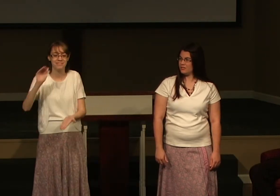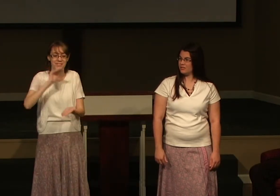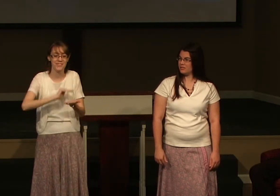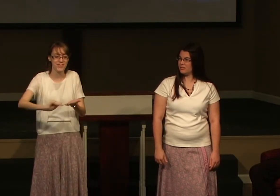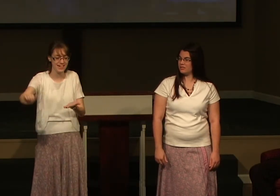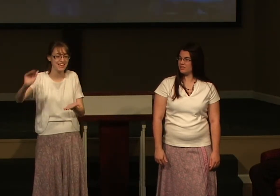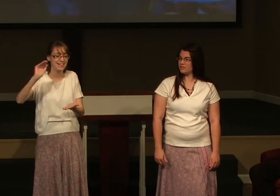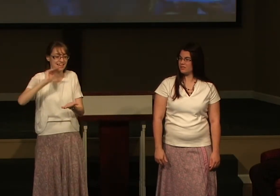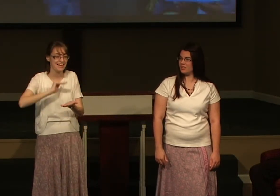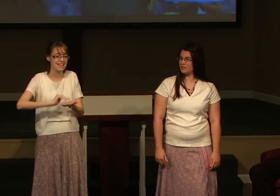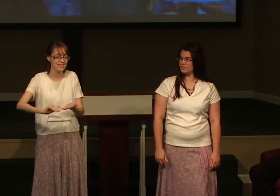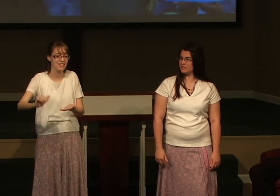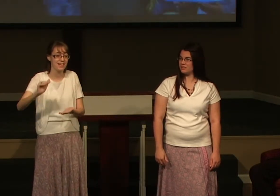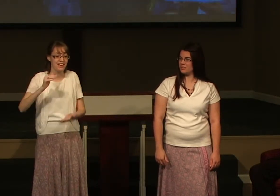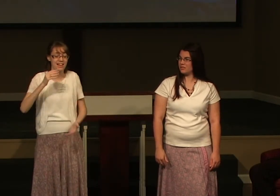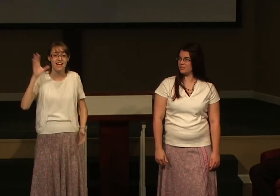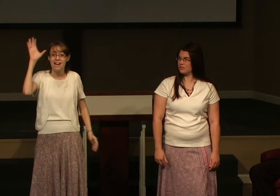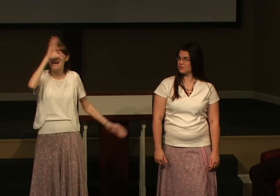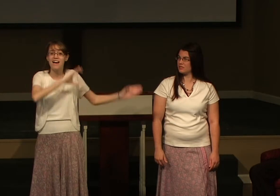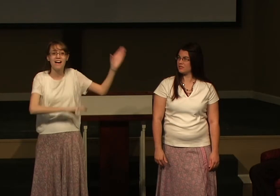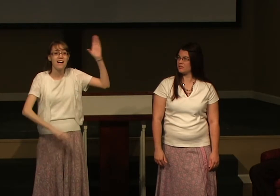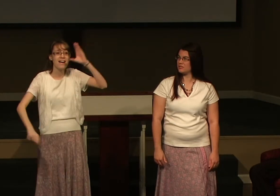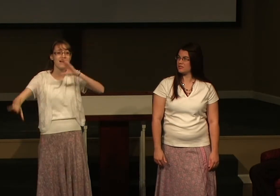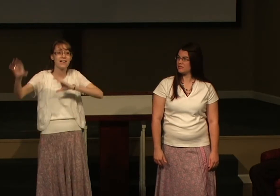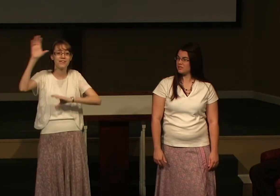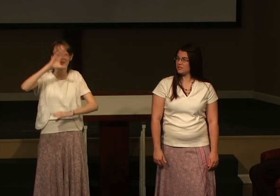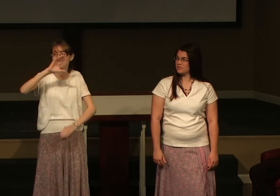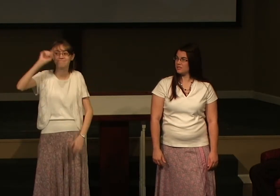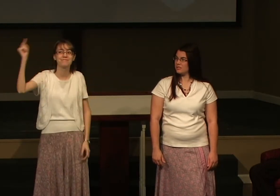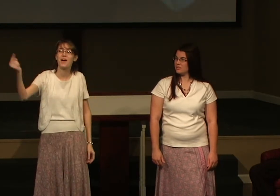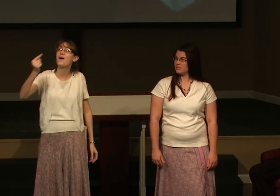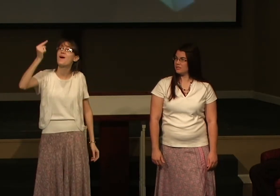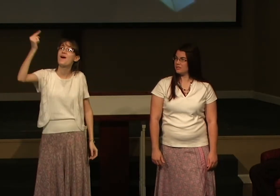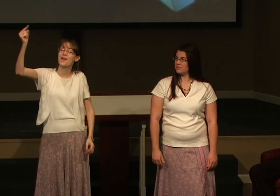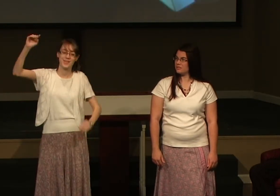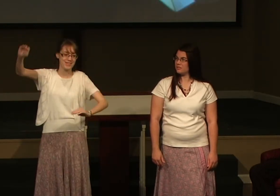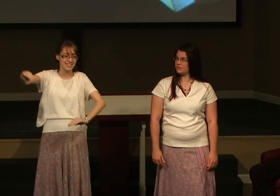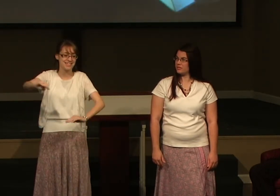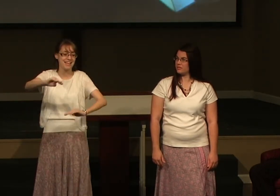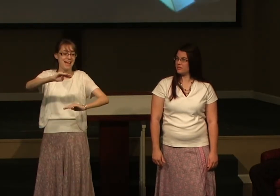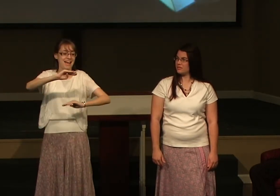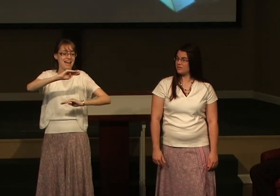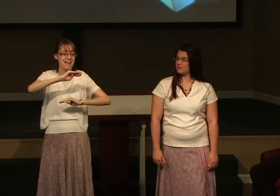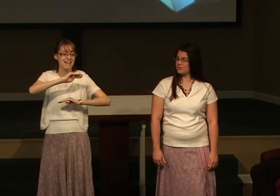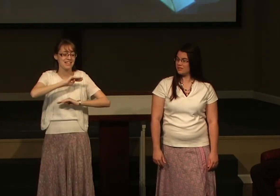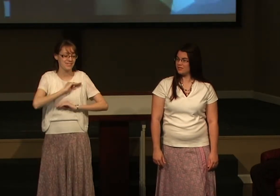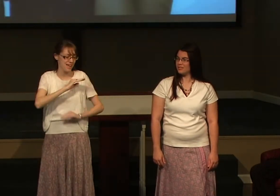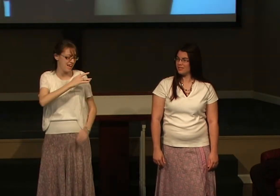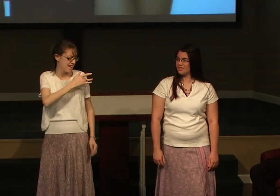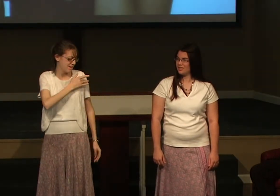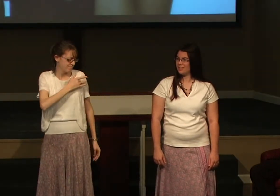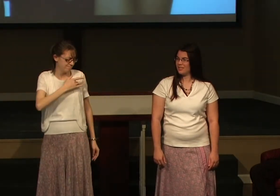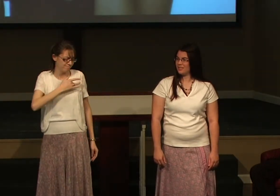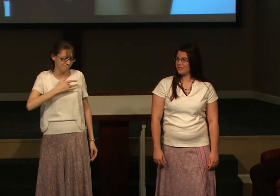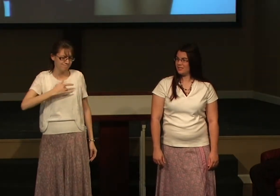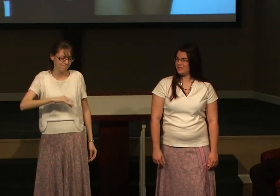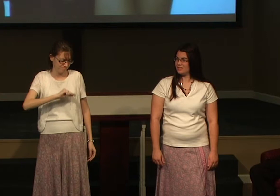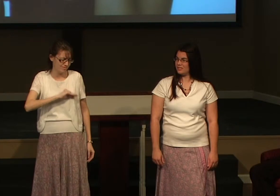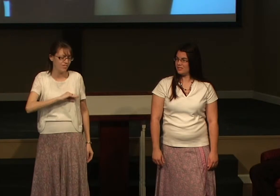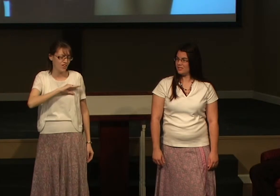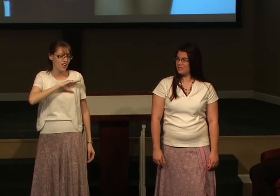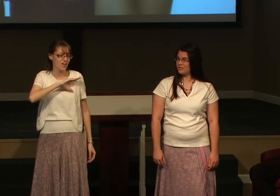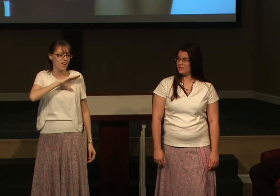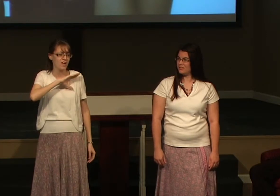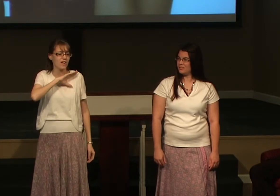hungry in the satisfied, empty in the full. And